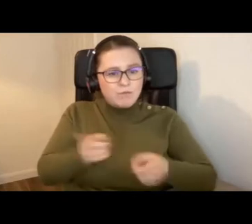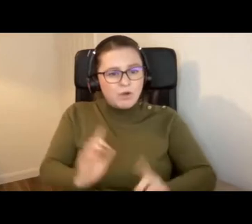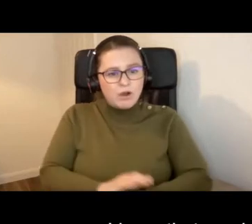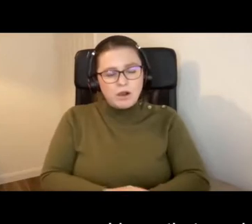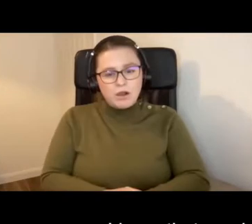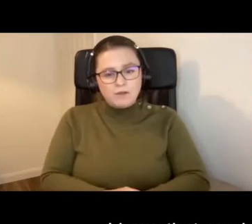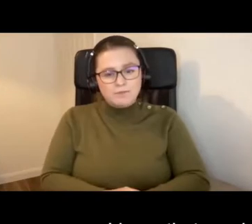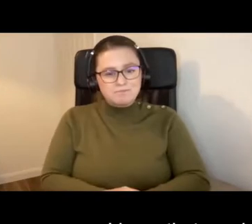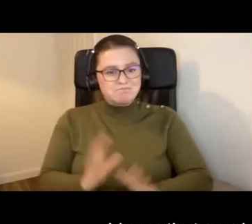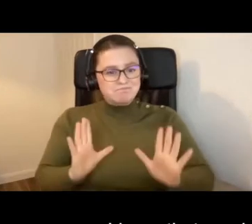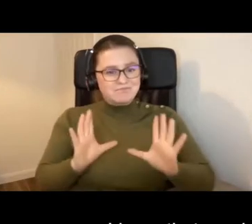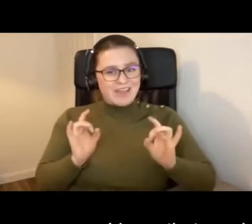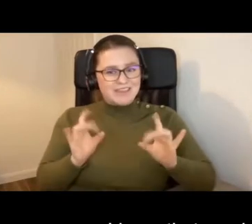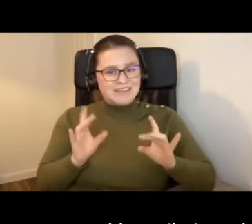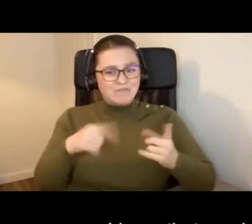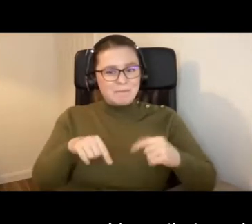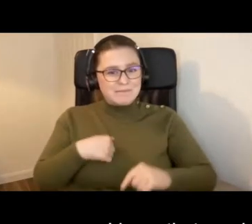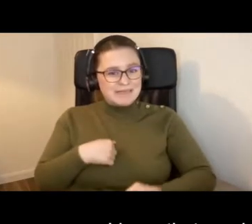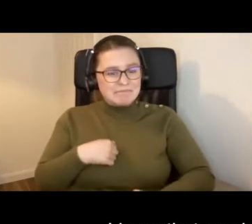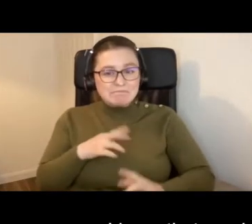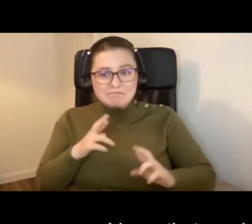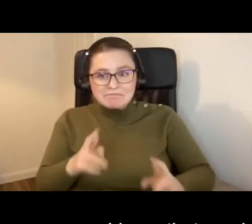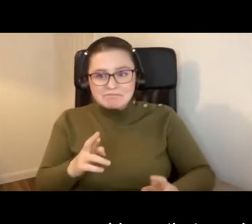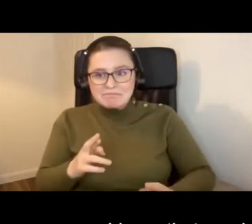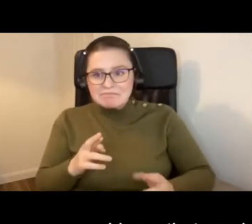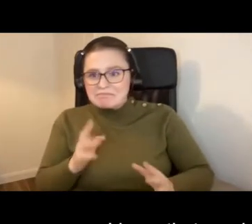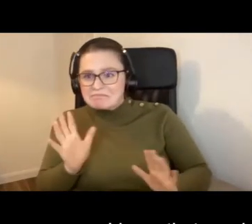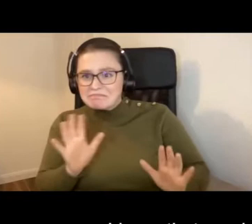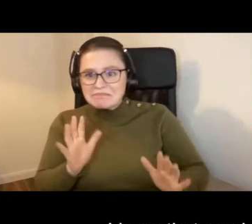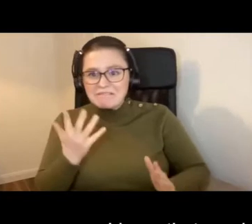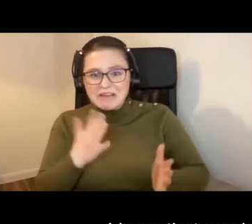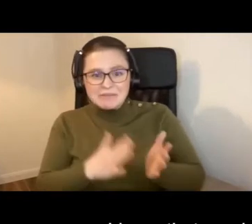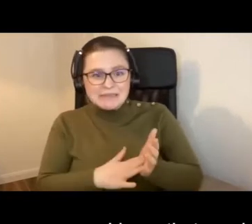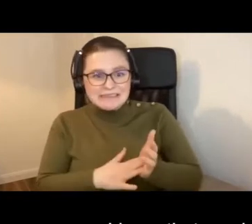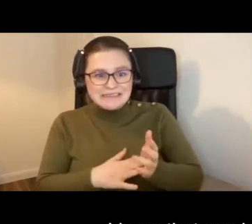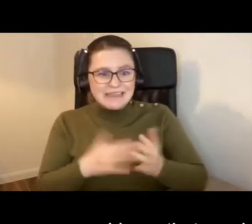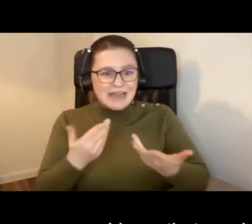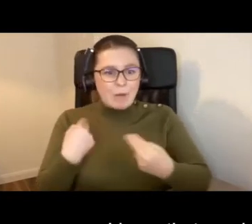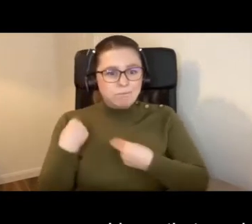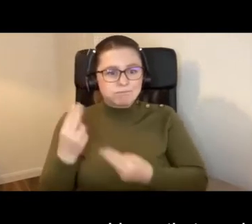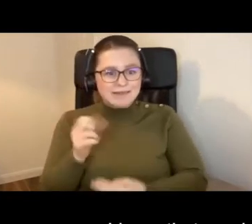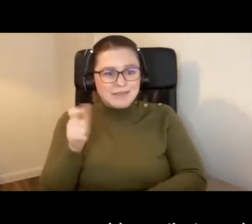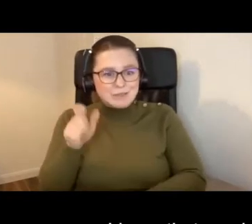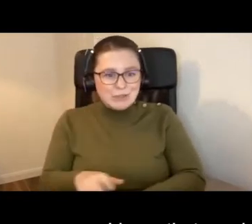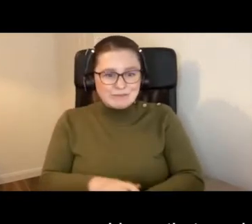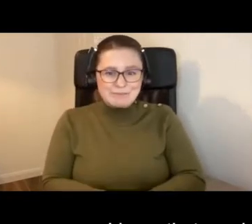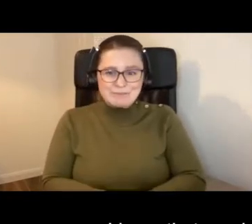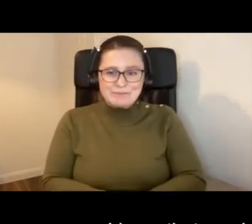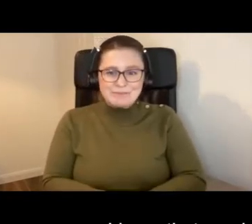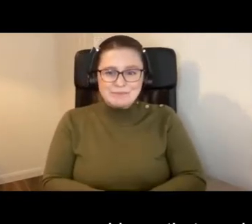That will do for me. I hope that's inside the five minutes anyway. And I'll pass to the next speaker.